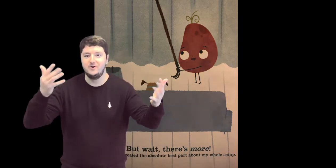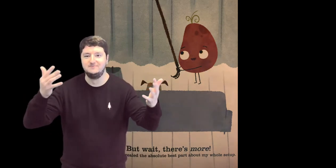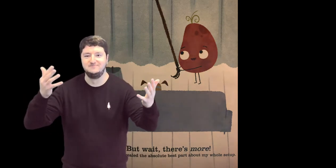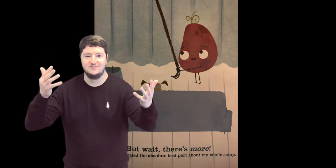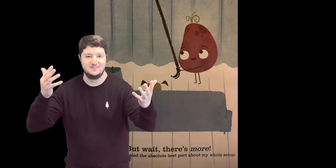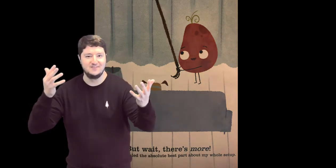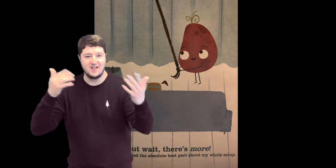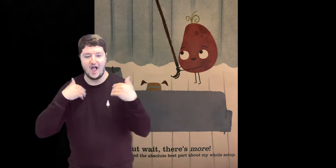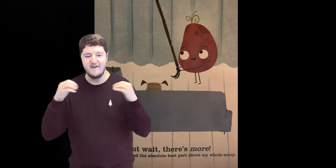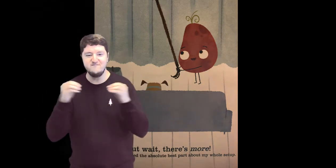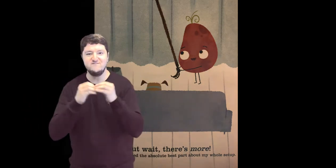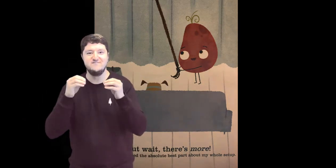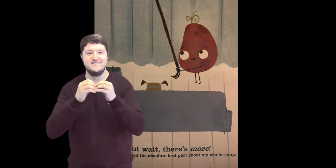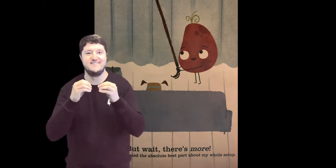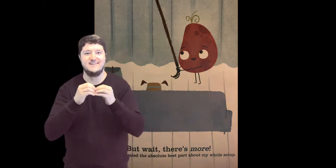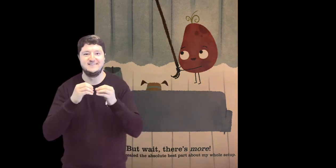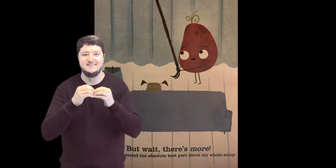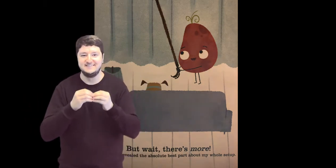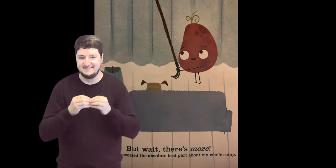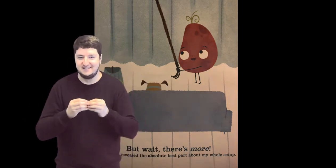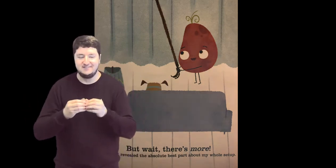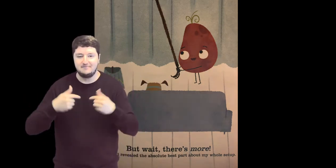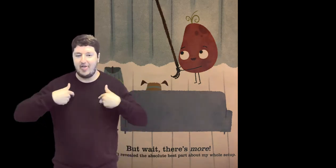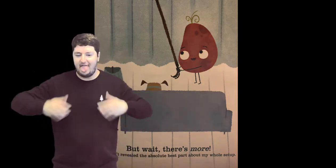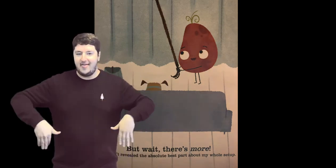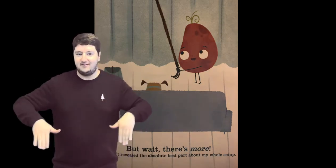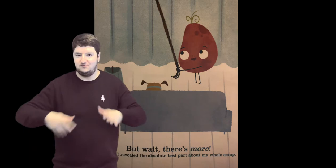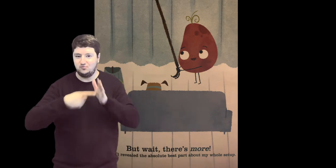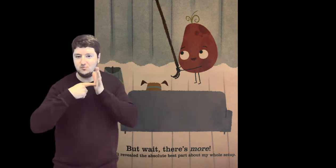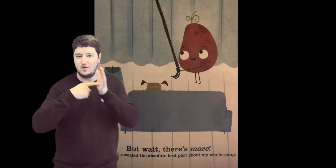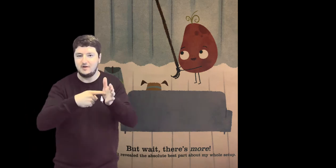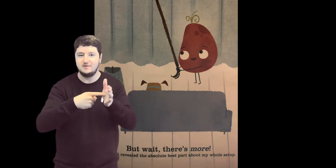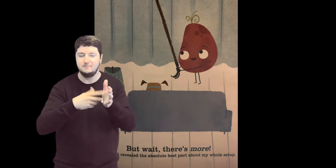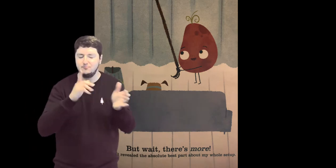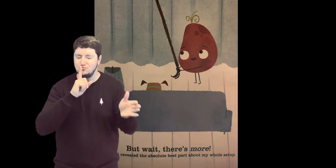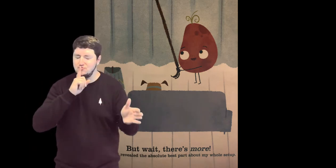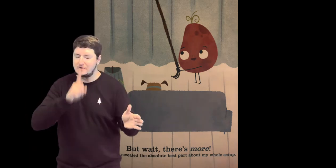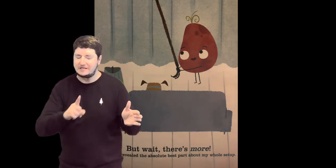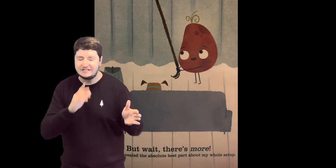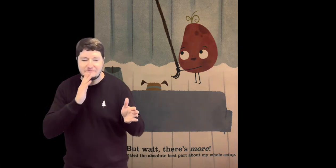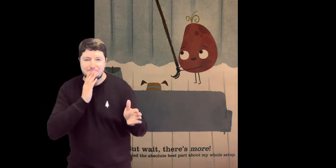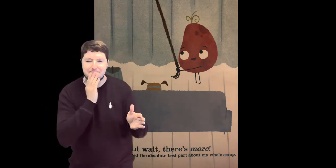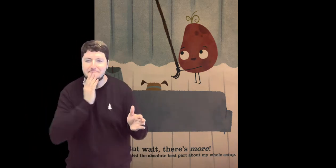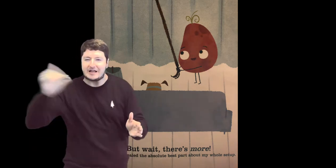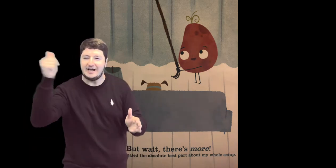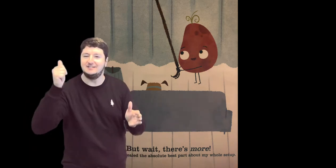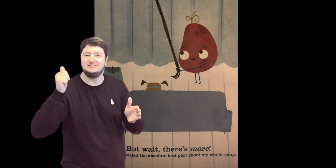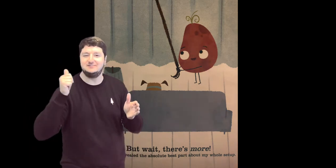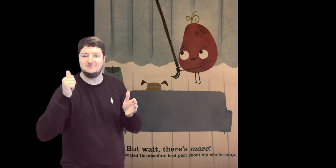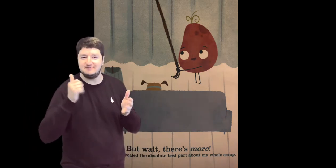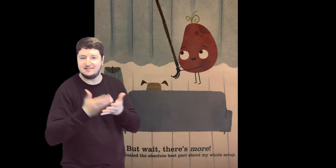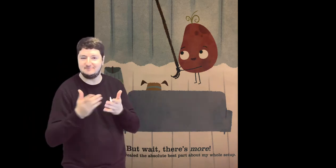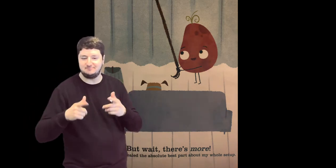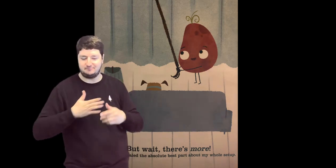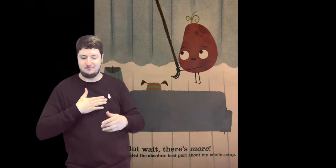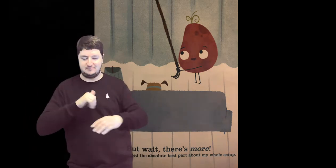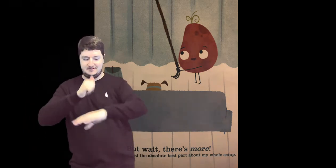But wait There's more I haven't revealed the absolute best part about my whole